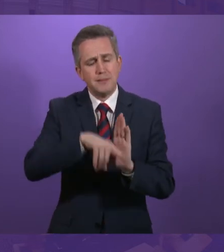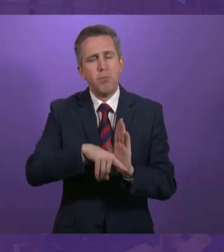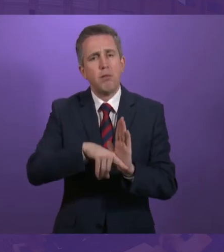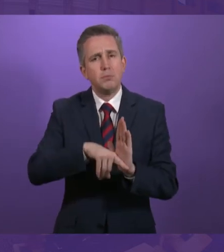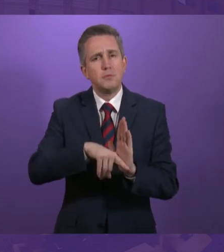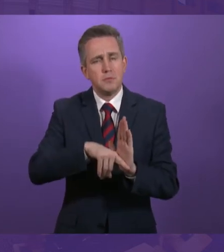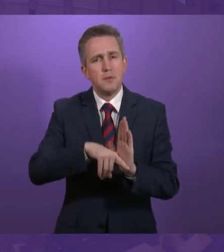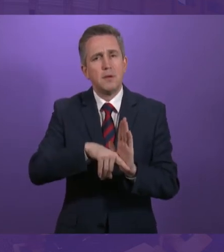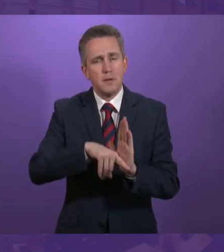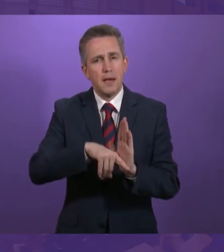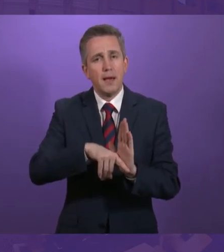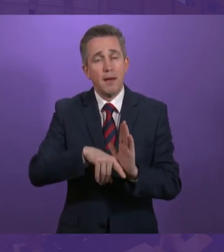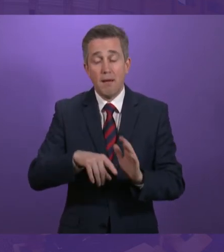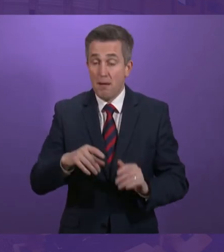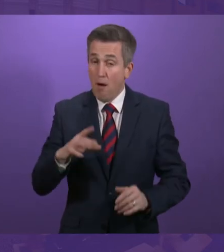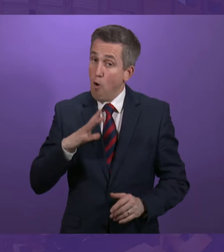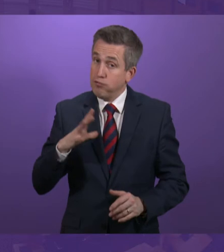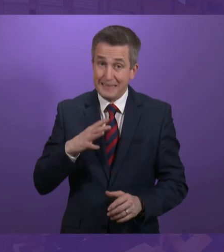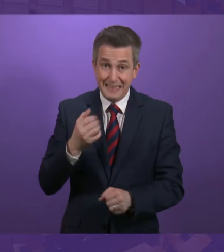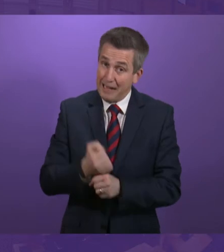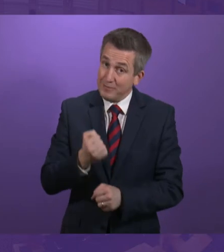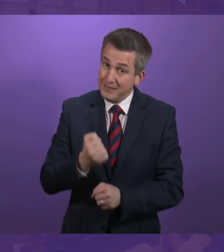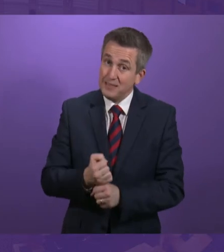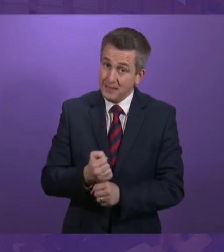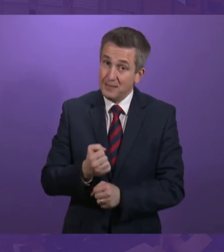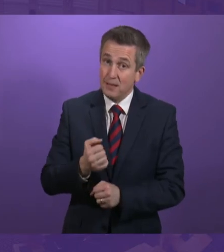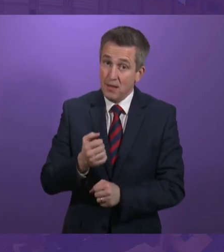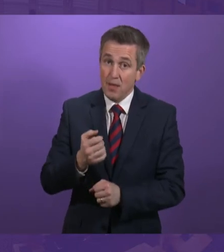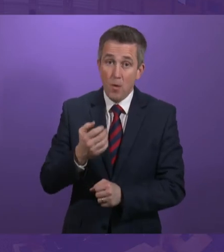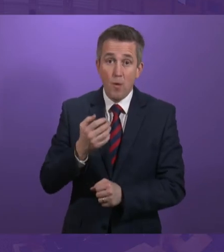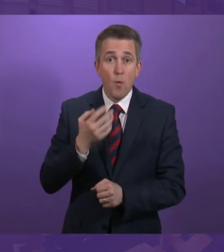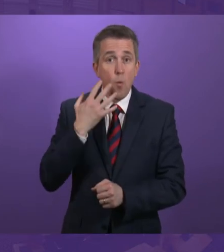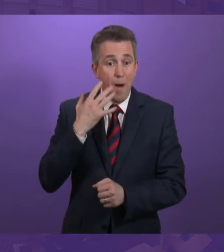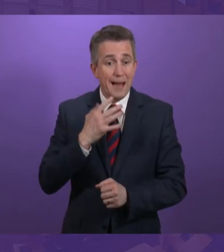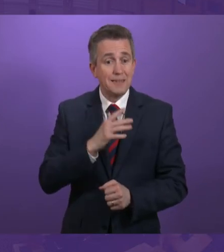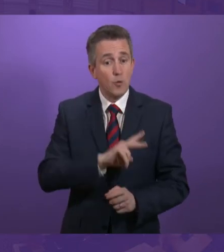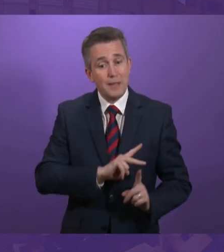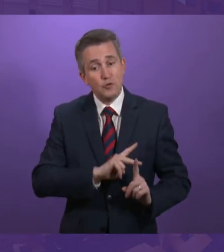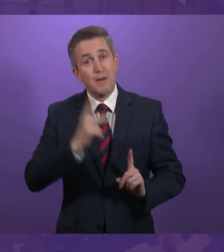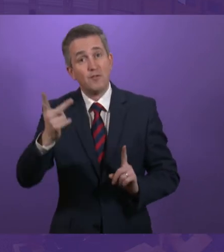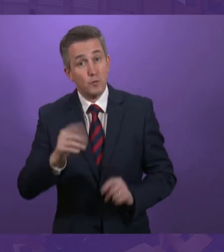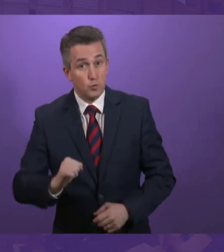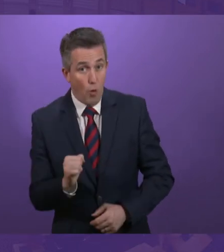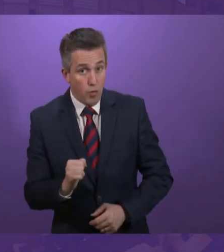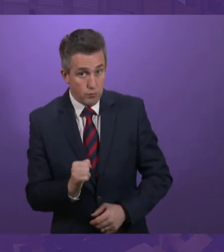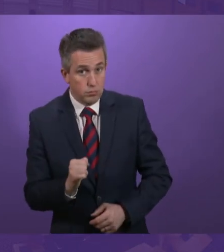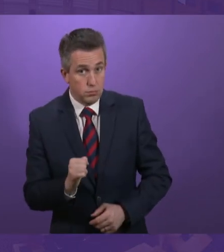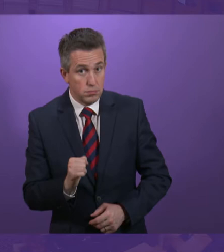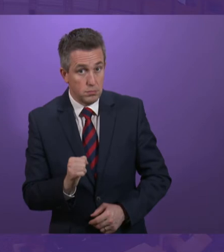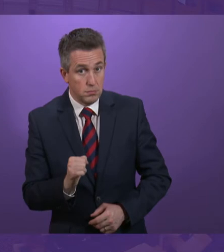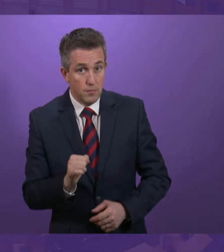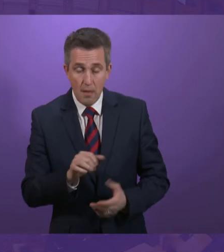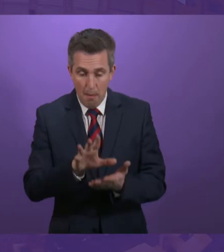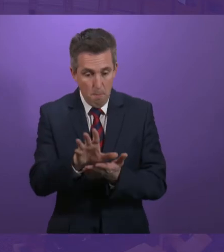requirements. But as I've guaranteed again today, when people's cases transfer, their payments will be protected,